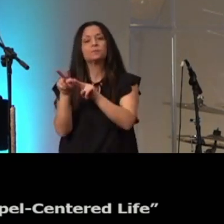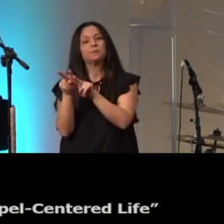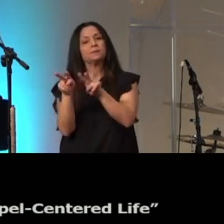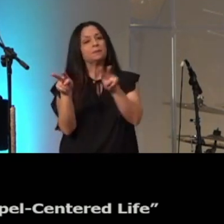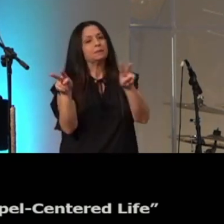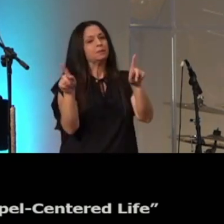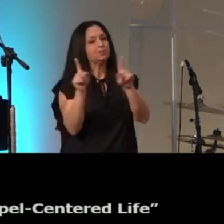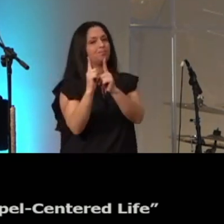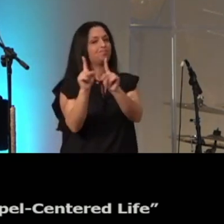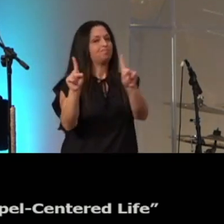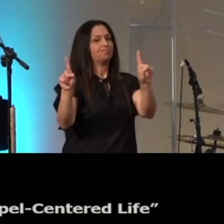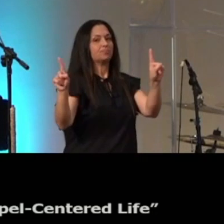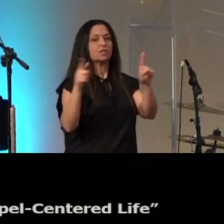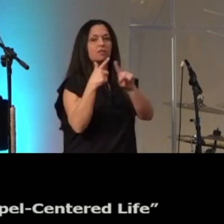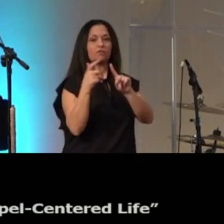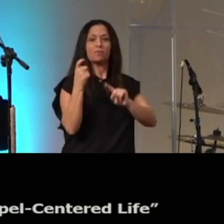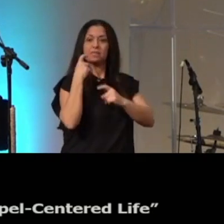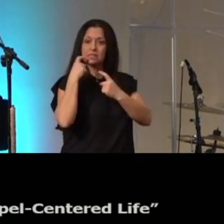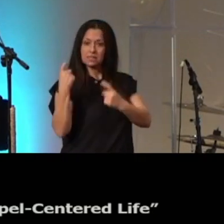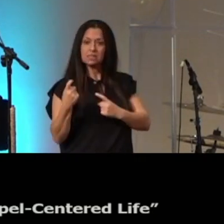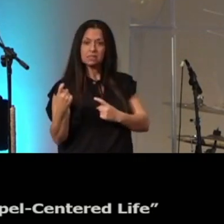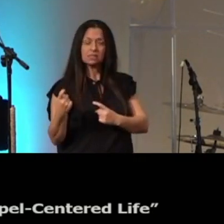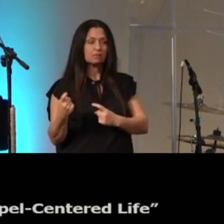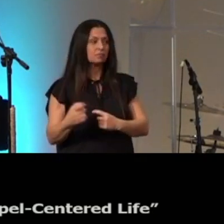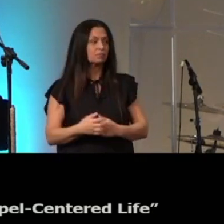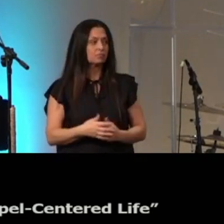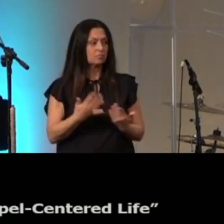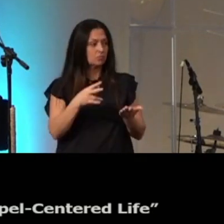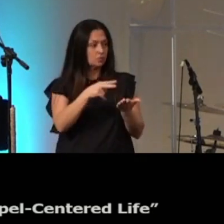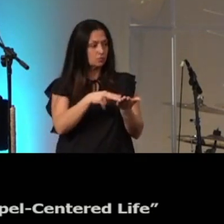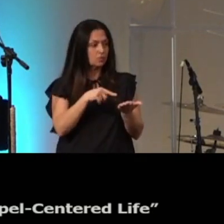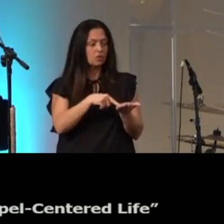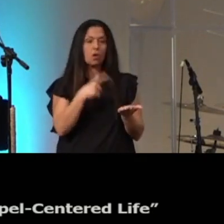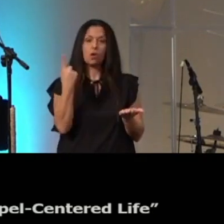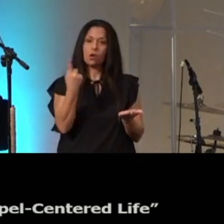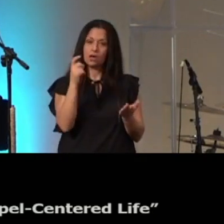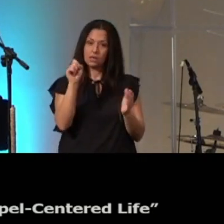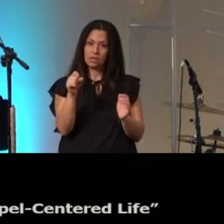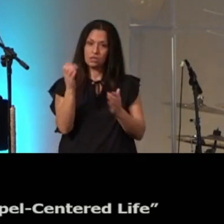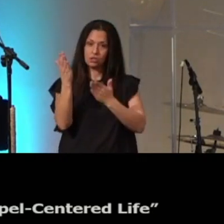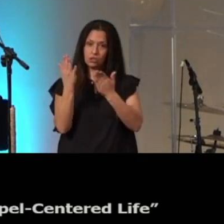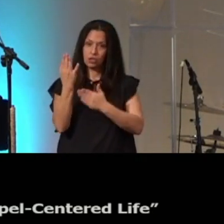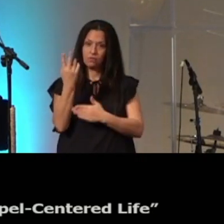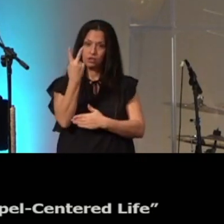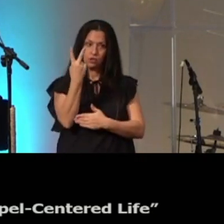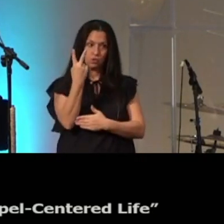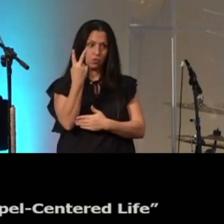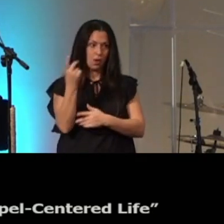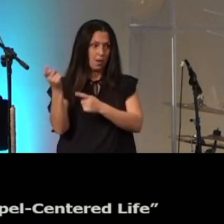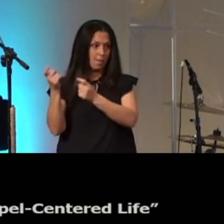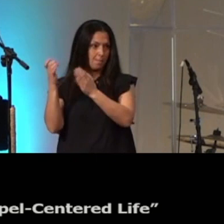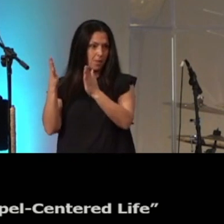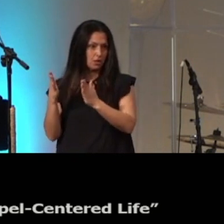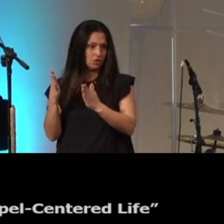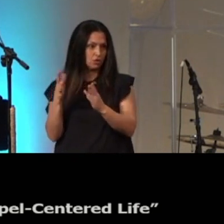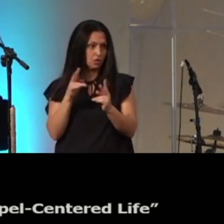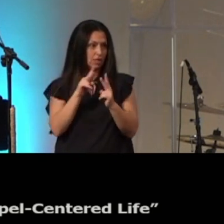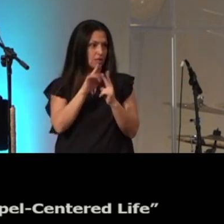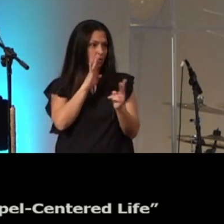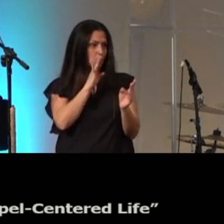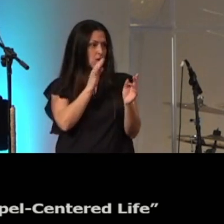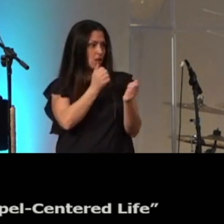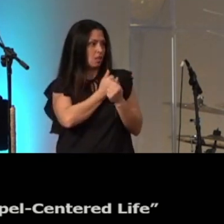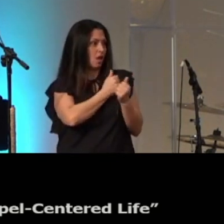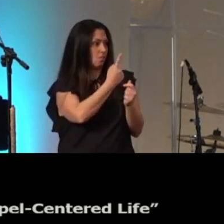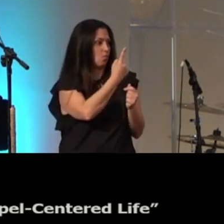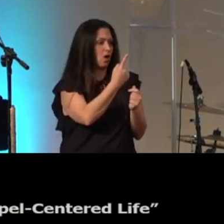so we read no one could serve two masters either you will hate the one and love the other or you'll be devoted to the one and despise the